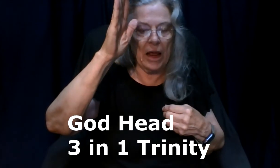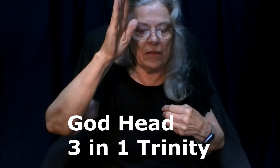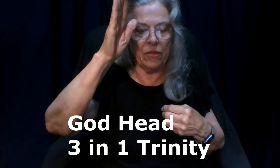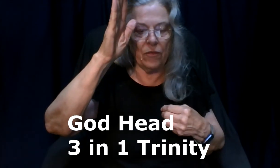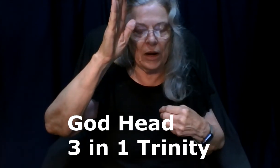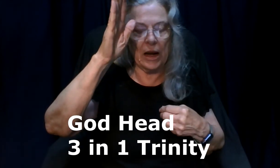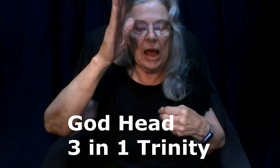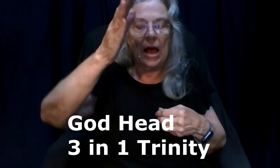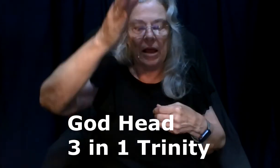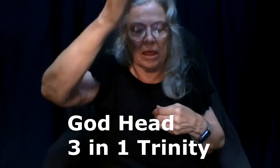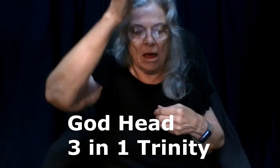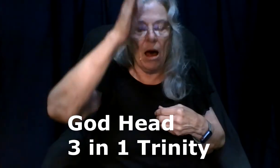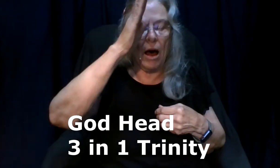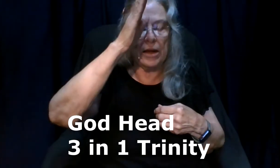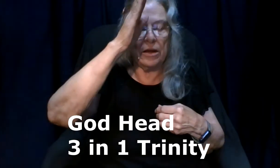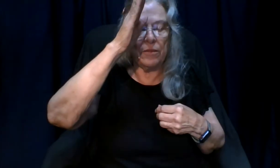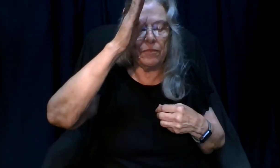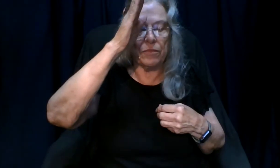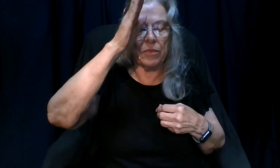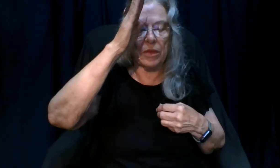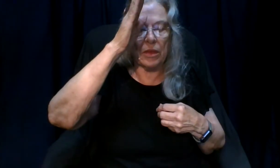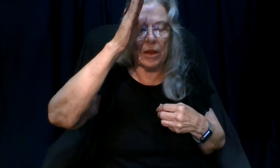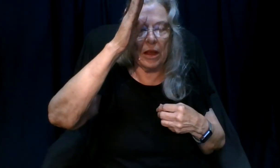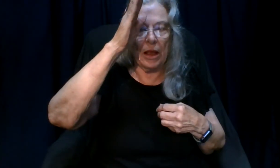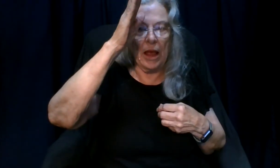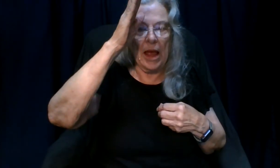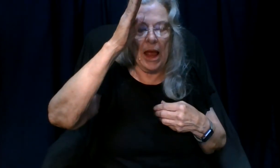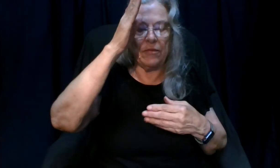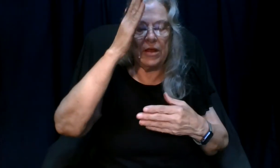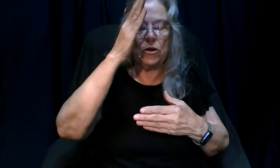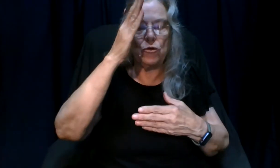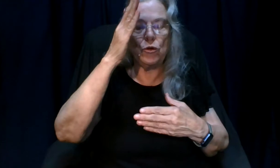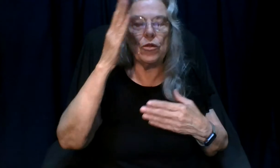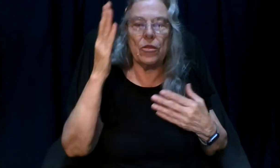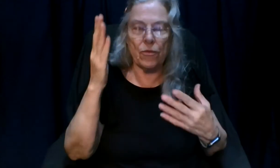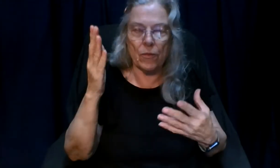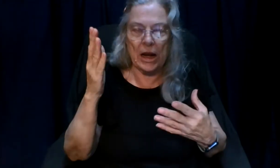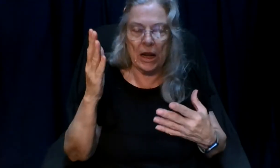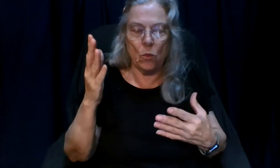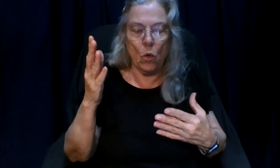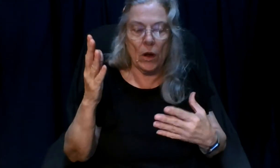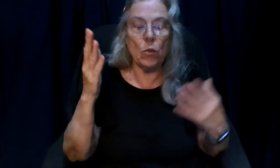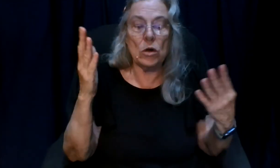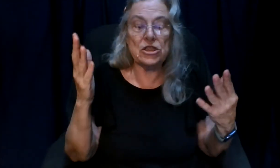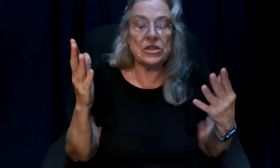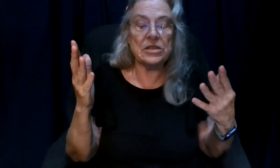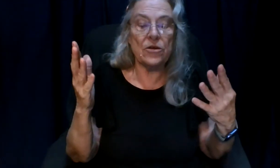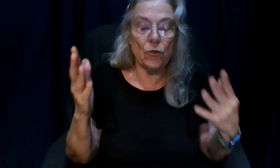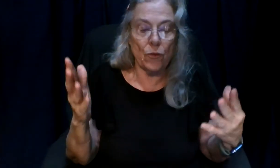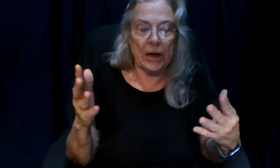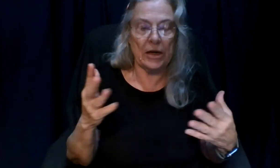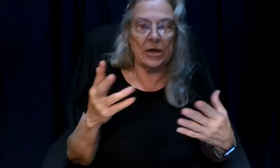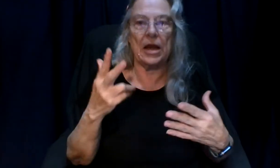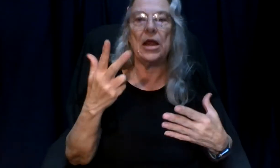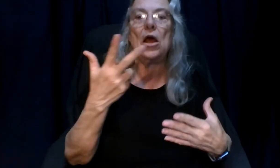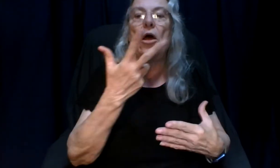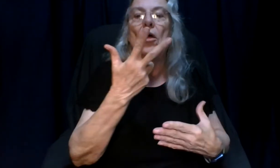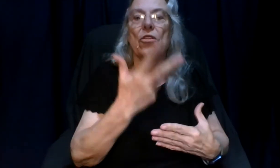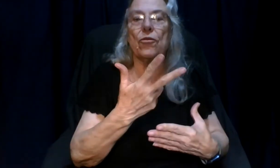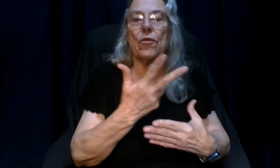three god and then you do the three in one which is the trinity three